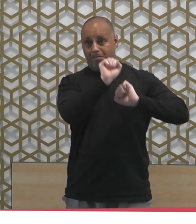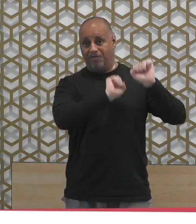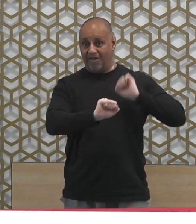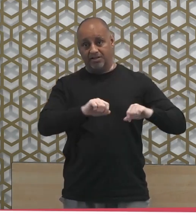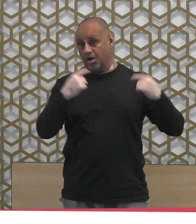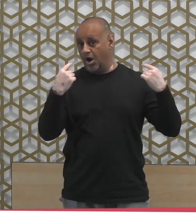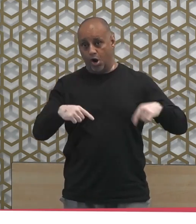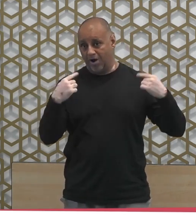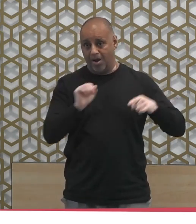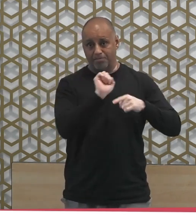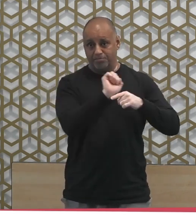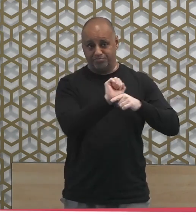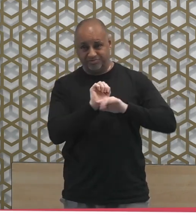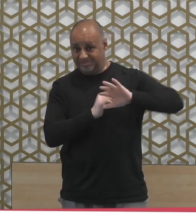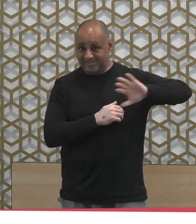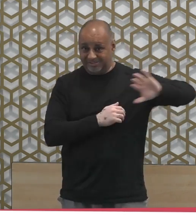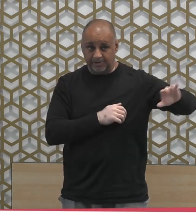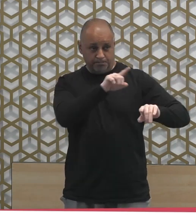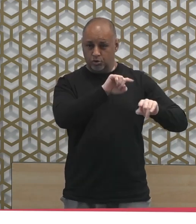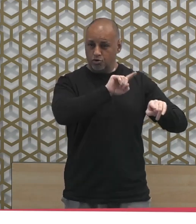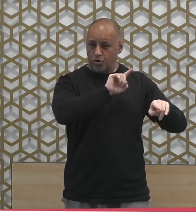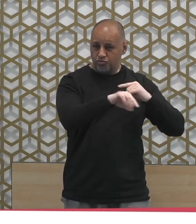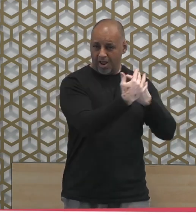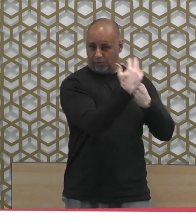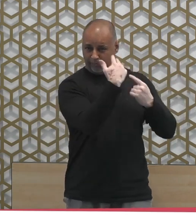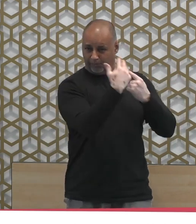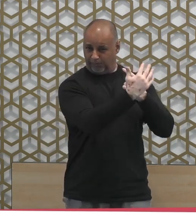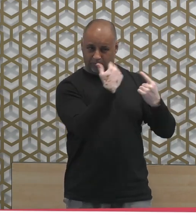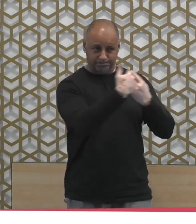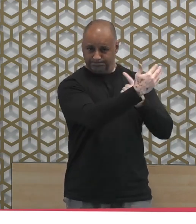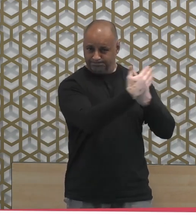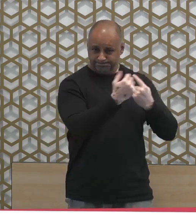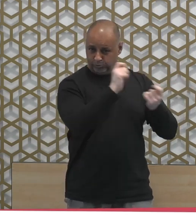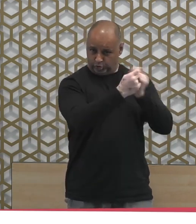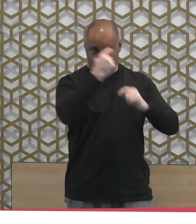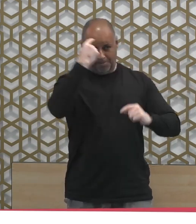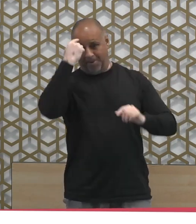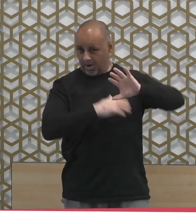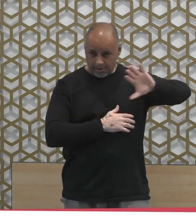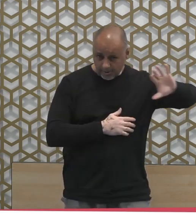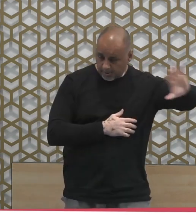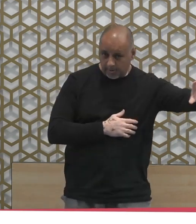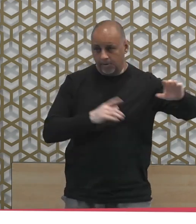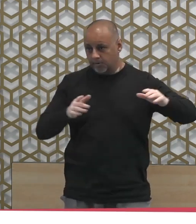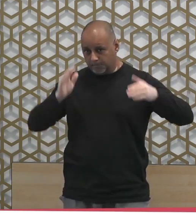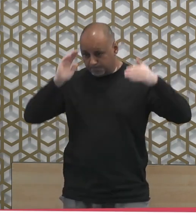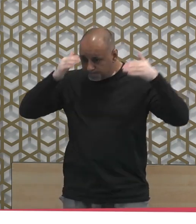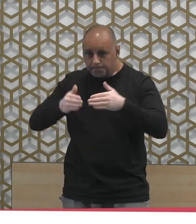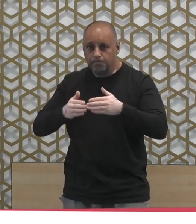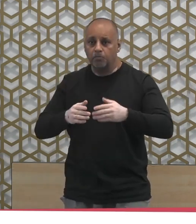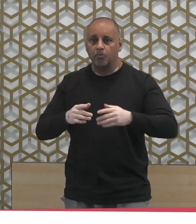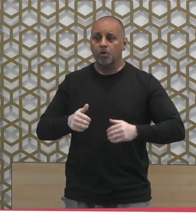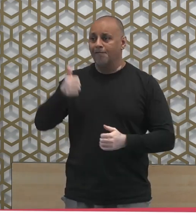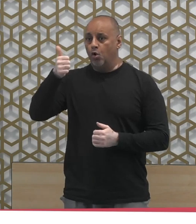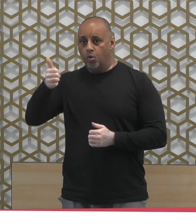is really trying its best to enter our homes to change our minds our understanding of that what is good and that what is evil